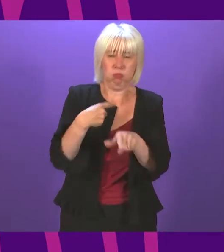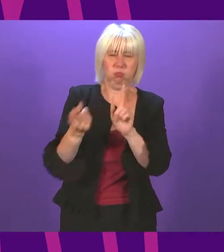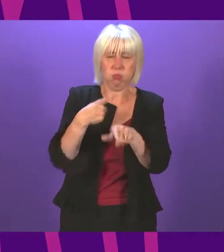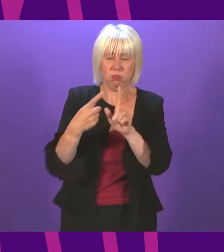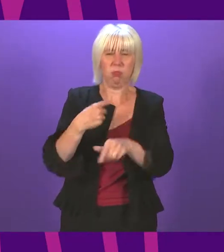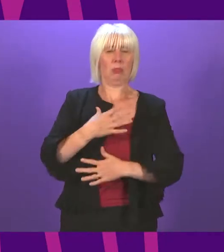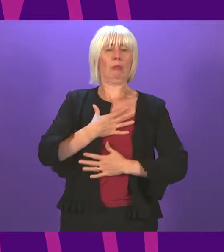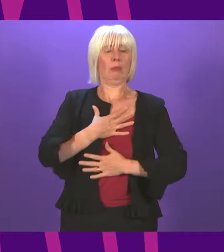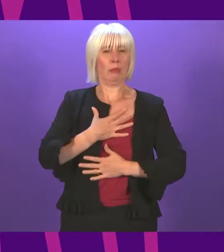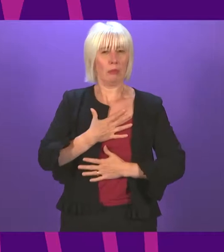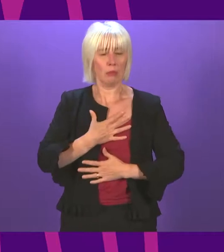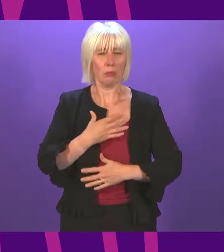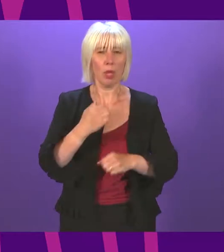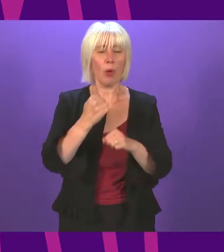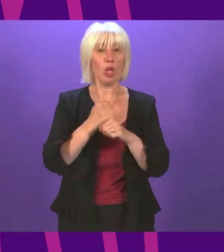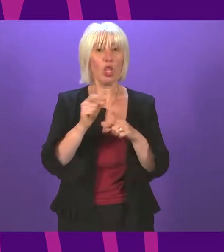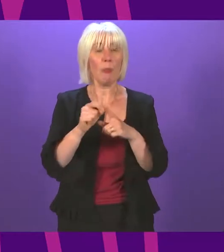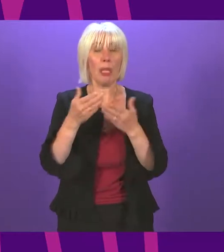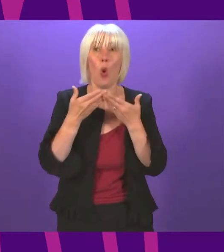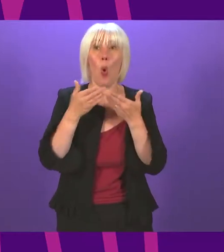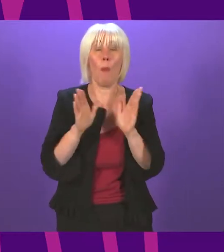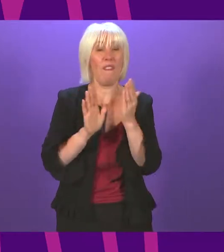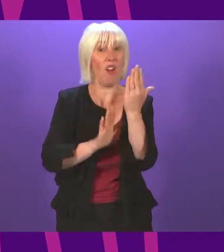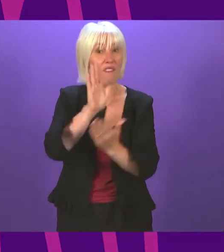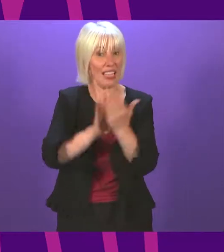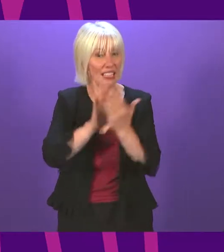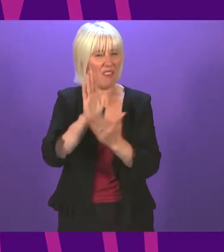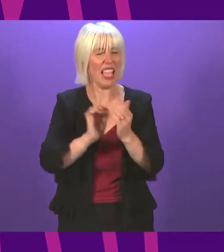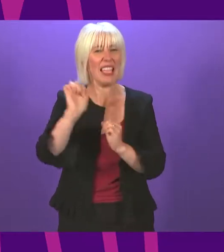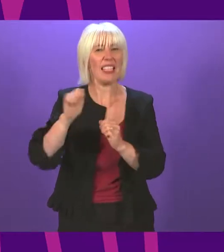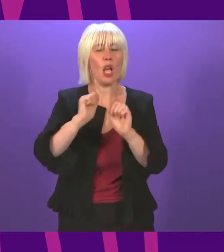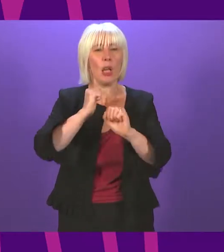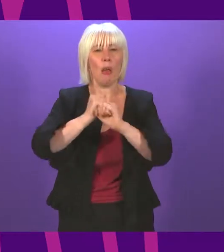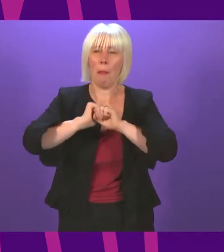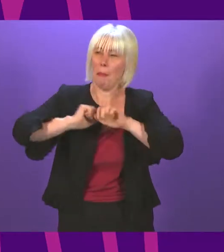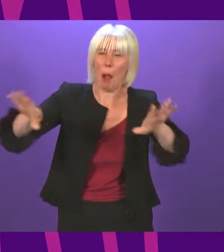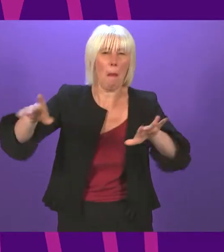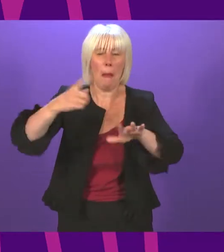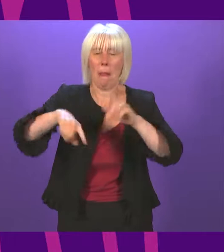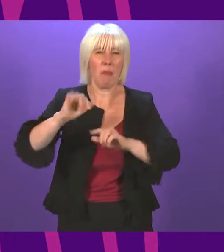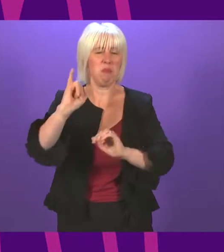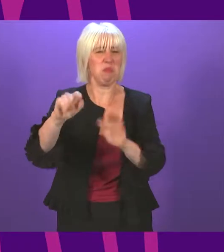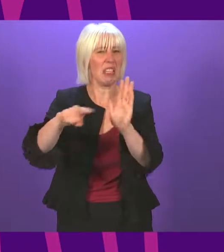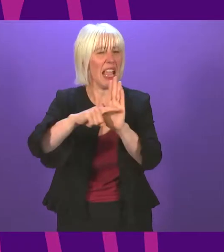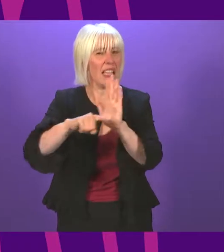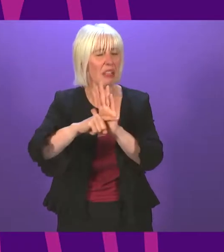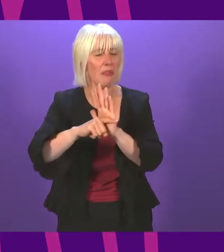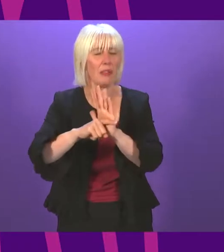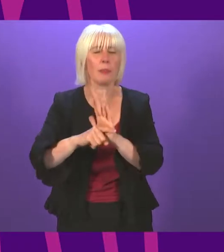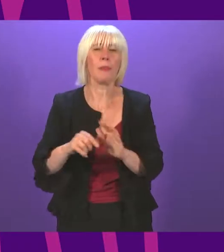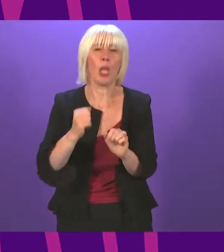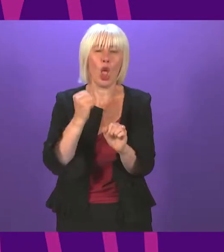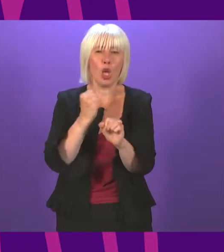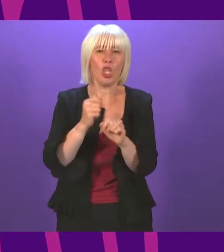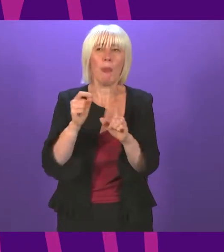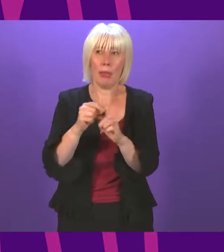was published about GPs opening up for face-to-face appointments was unhelpful. General practice has always been and remains